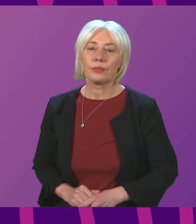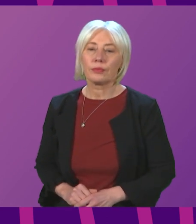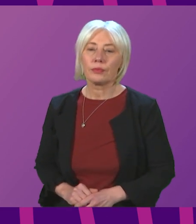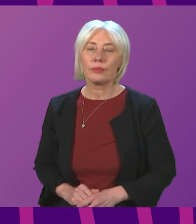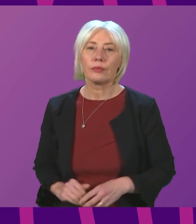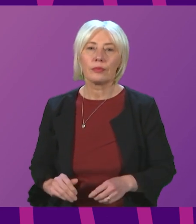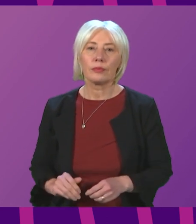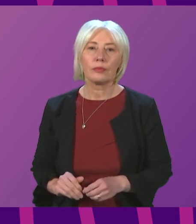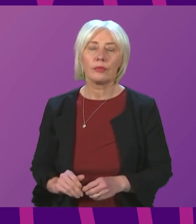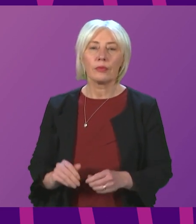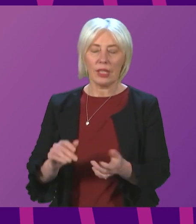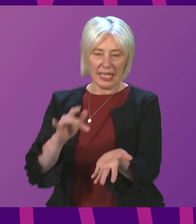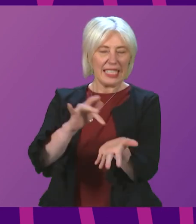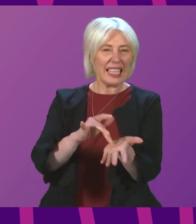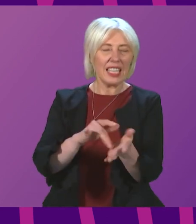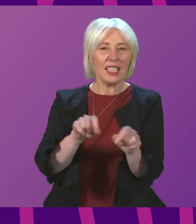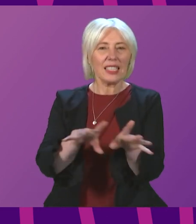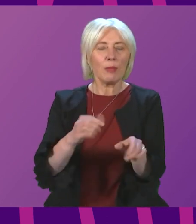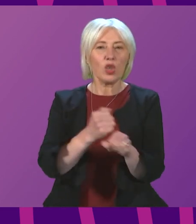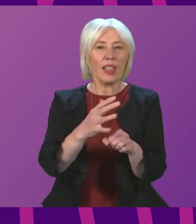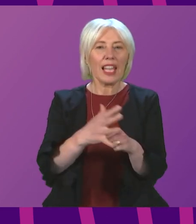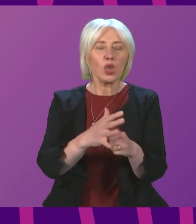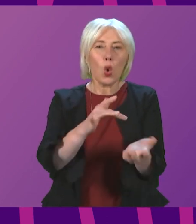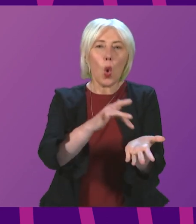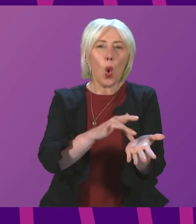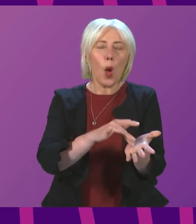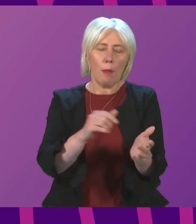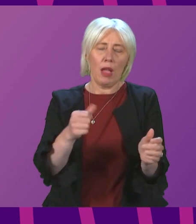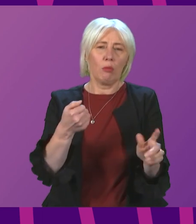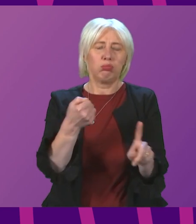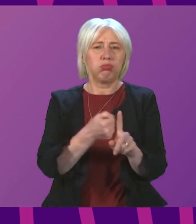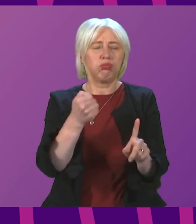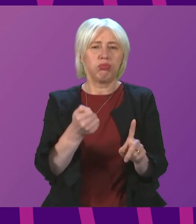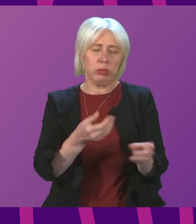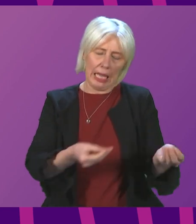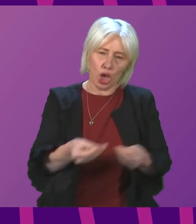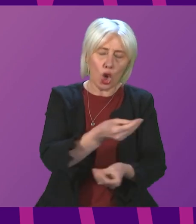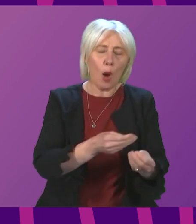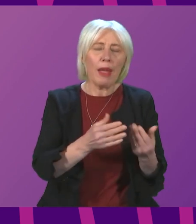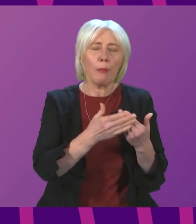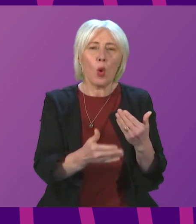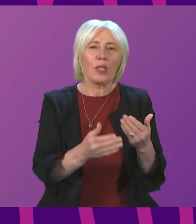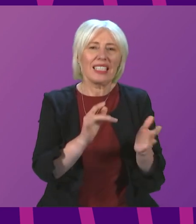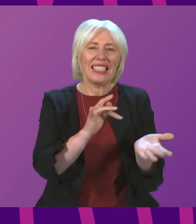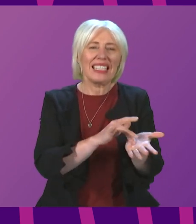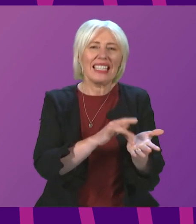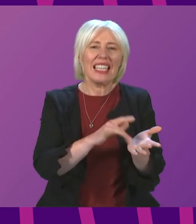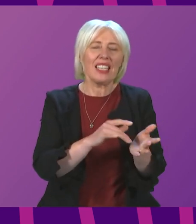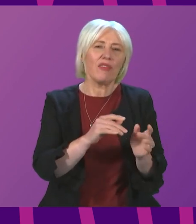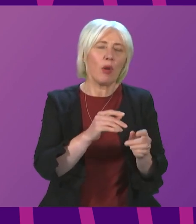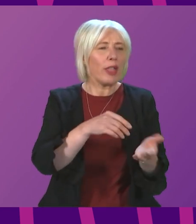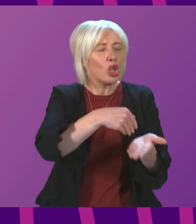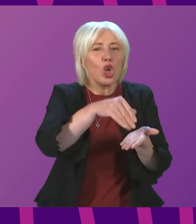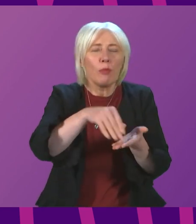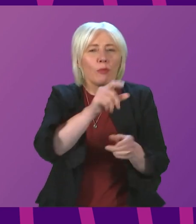The City centres like Glasgow have been hit harder economically than most UK cities, in particular retail and hospitality.